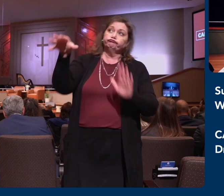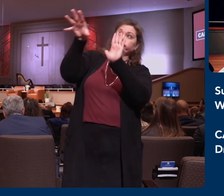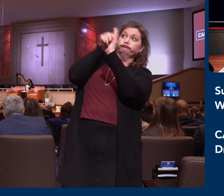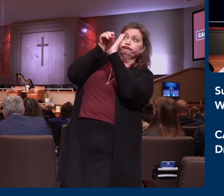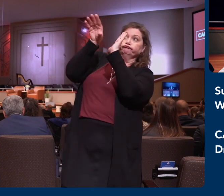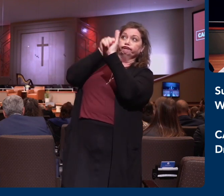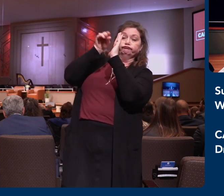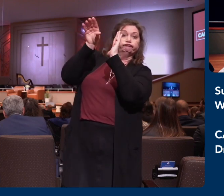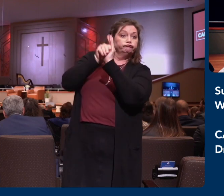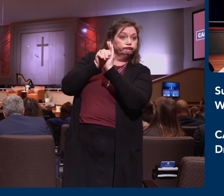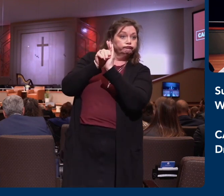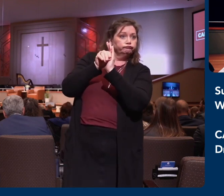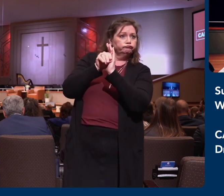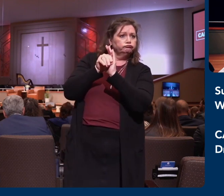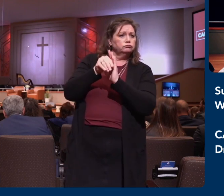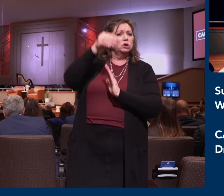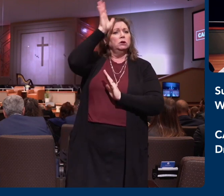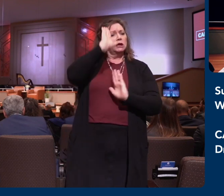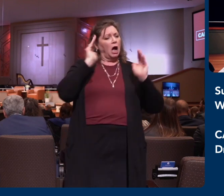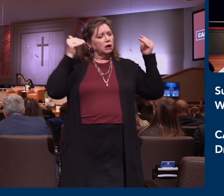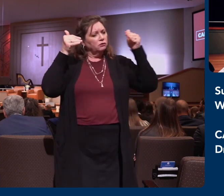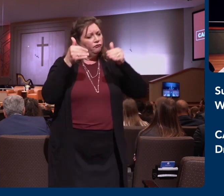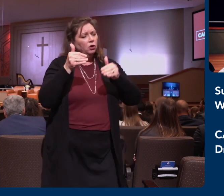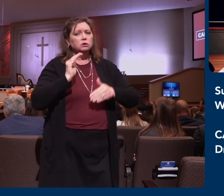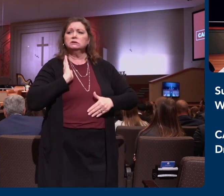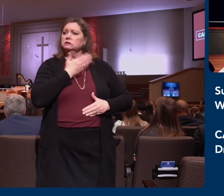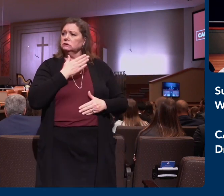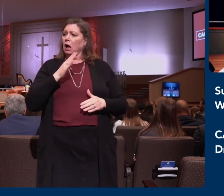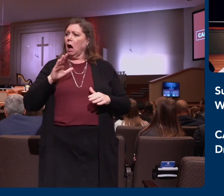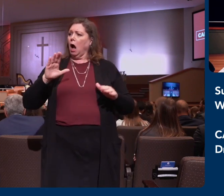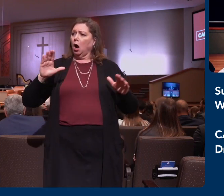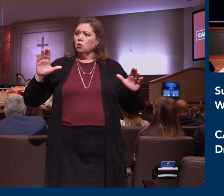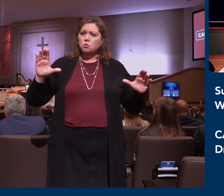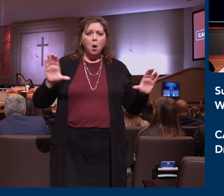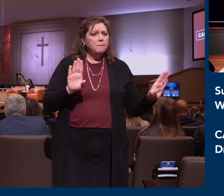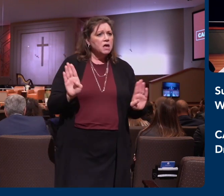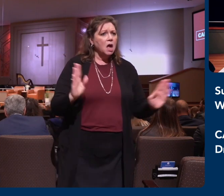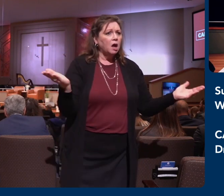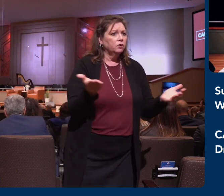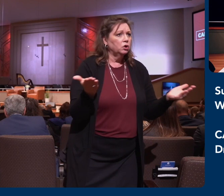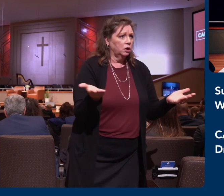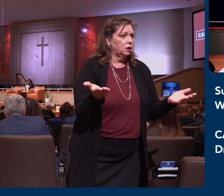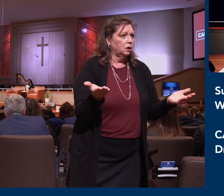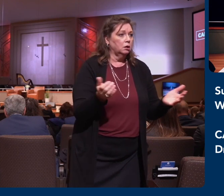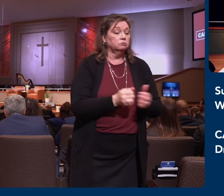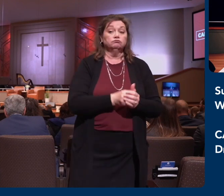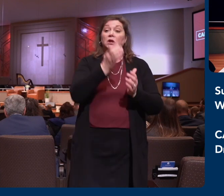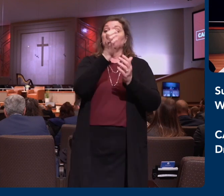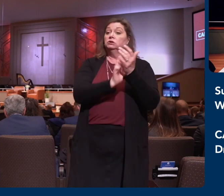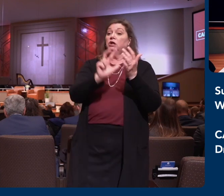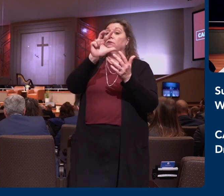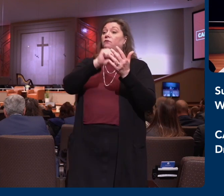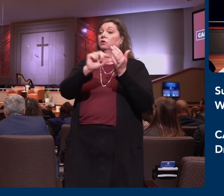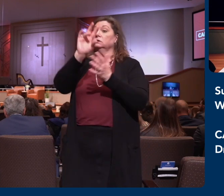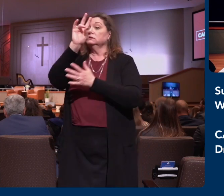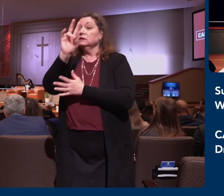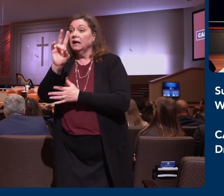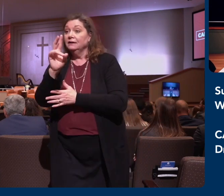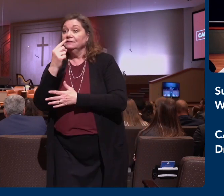ourselves in this world and how we live and how we serve him. In chapter 3 and verse 7, says, In the which ye also